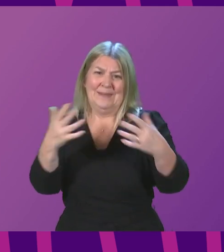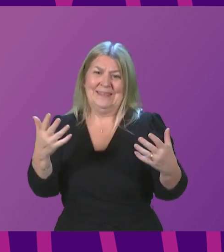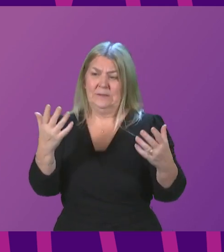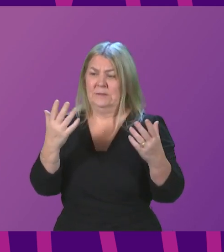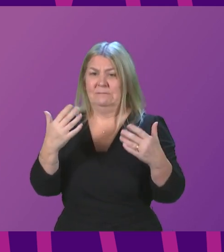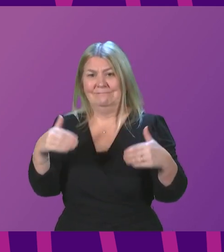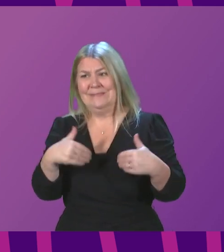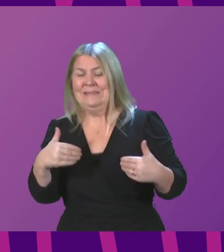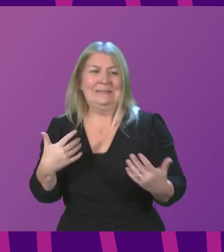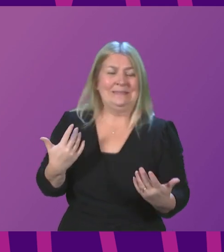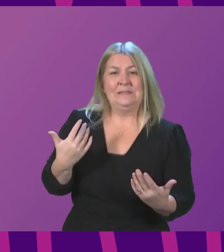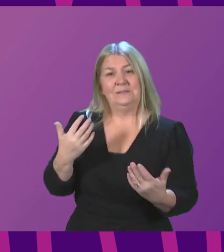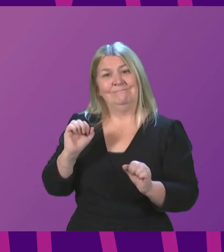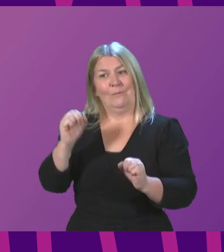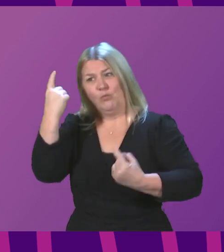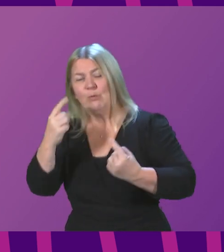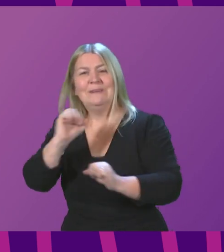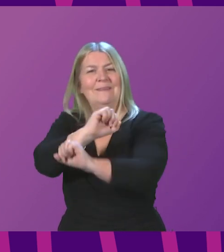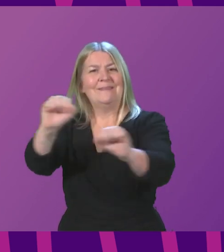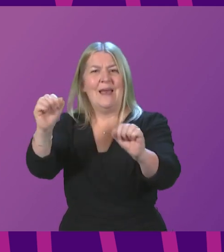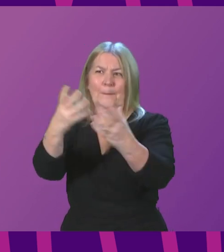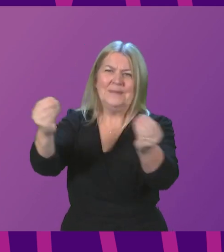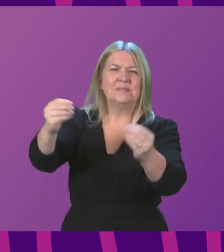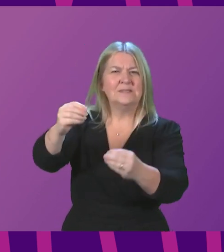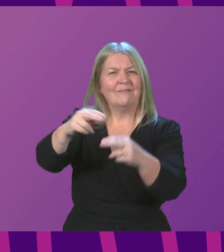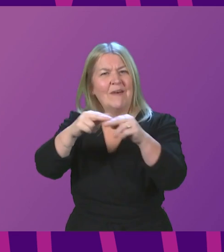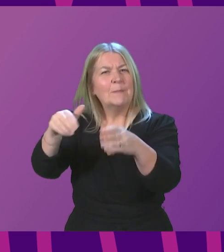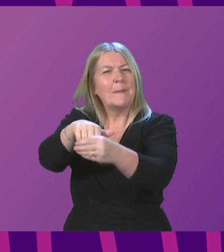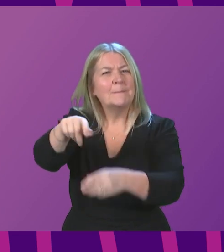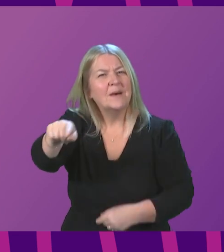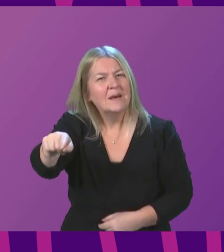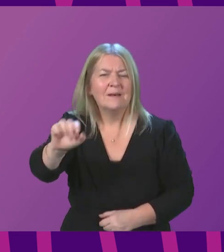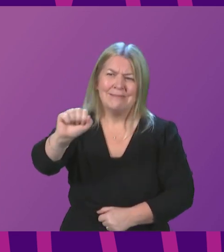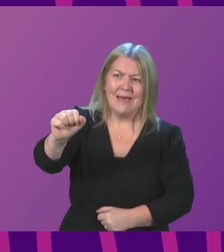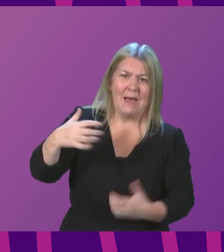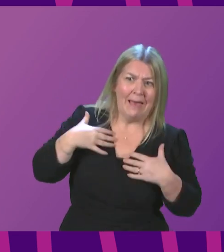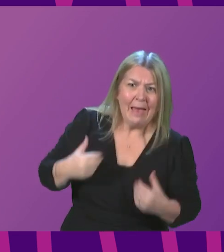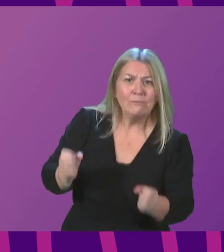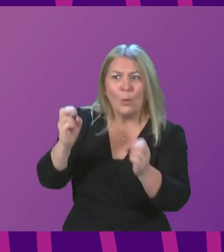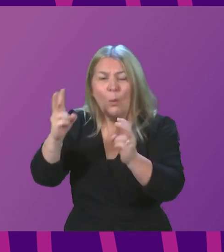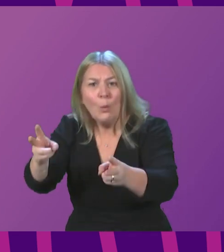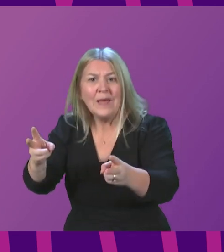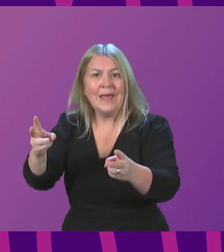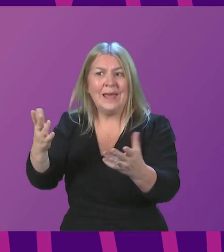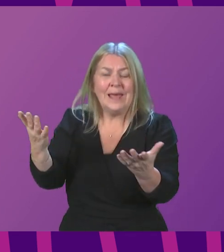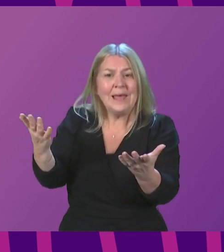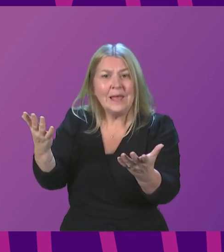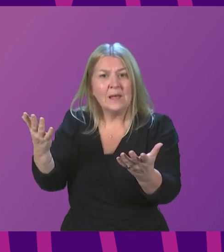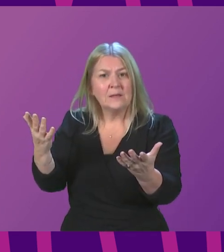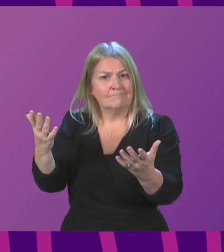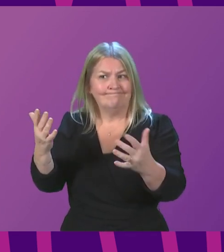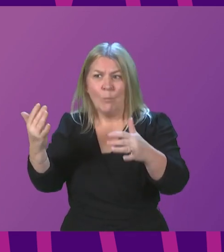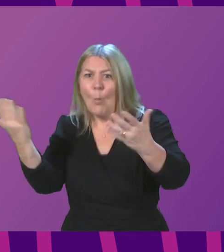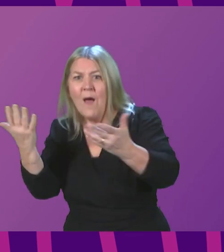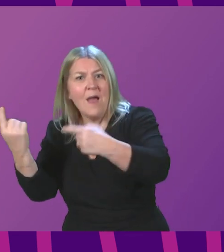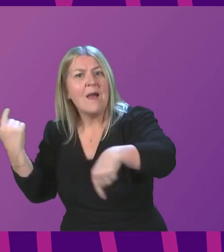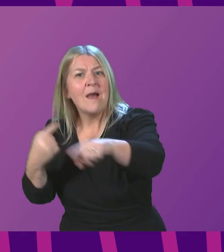and worrying about the whereabouts and the health and well-being of their loved ones and if you are one of those